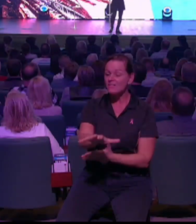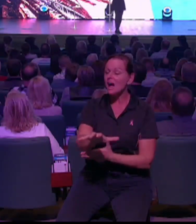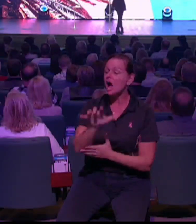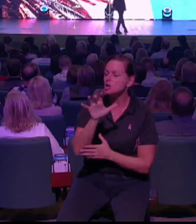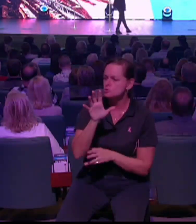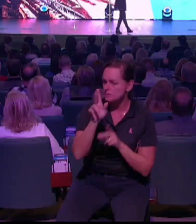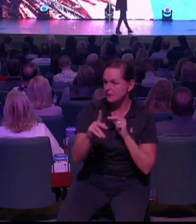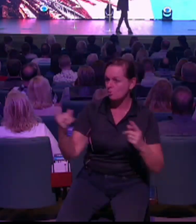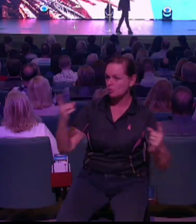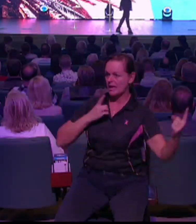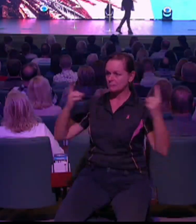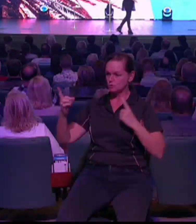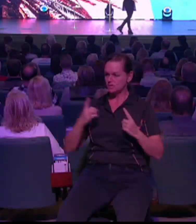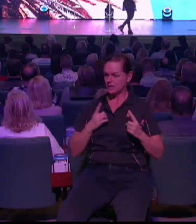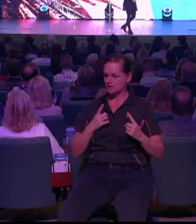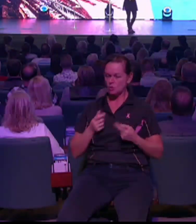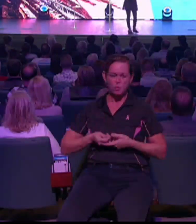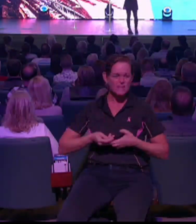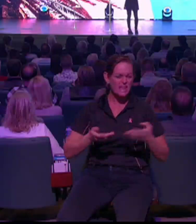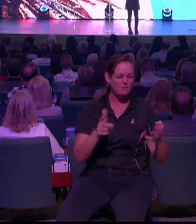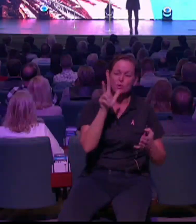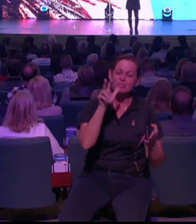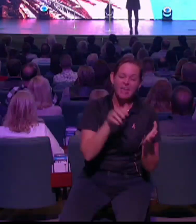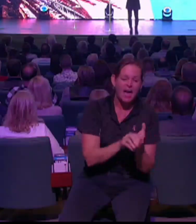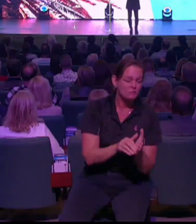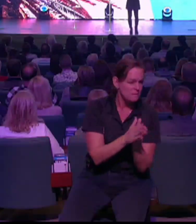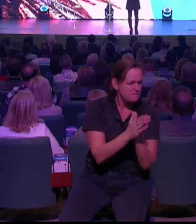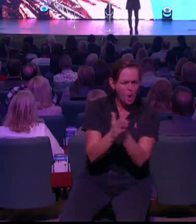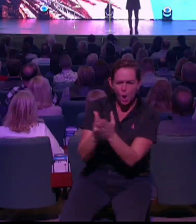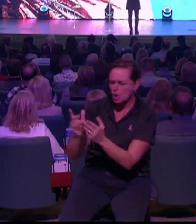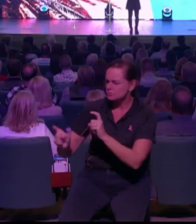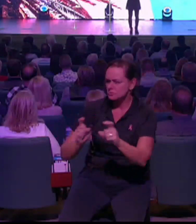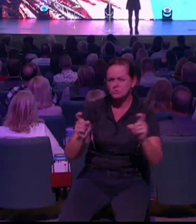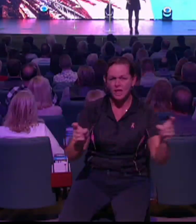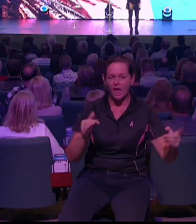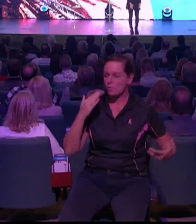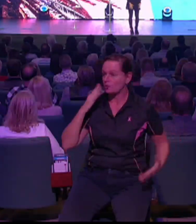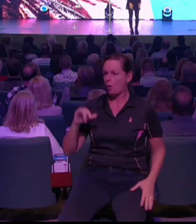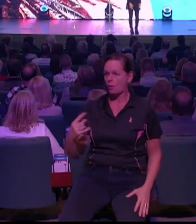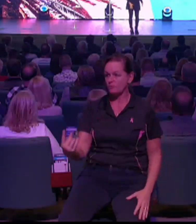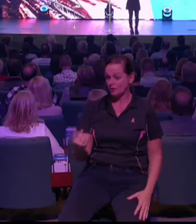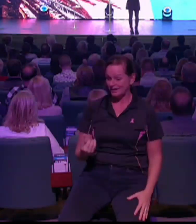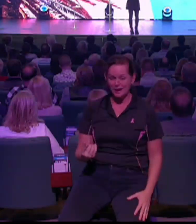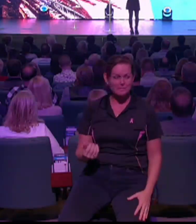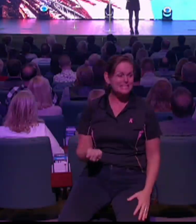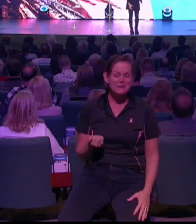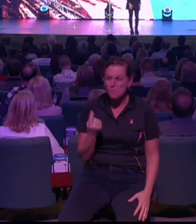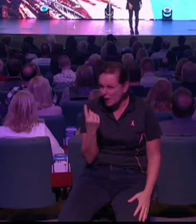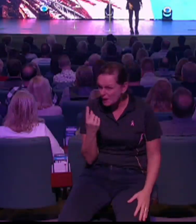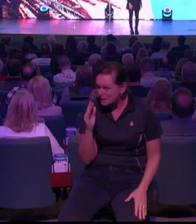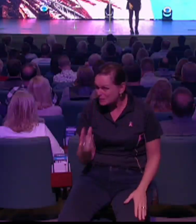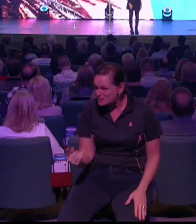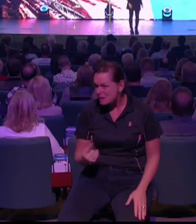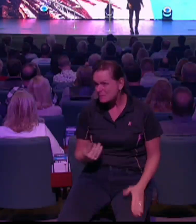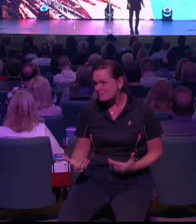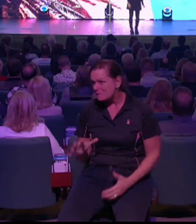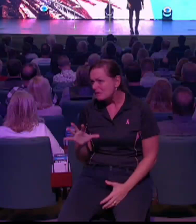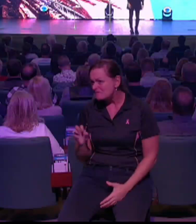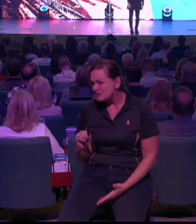,000 books. We were just, to be honest with you, John and I never know if anybody's coming or not. We're like, maybe 50 people will show up. And